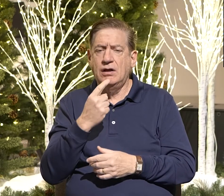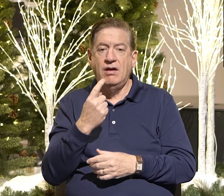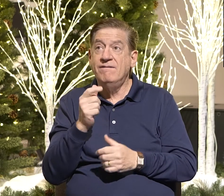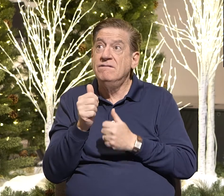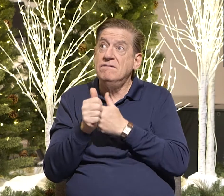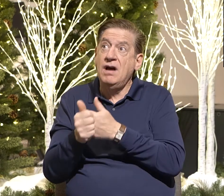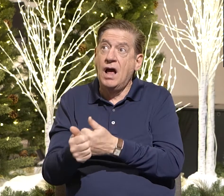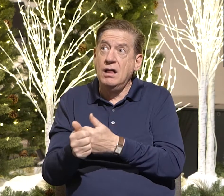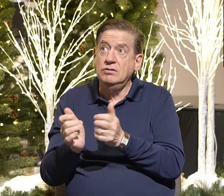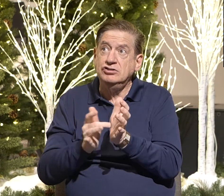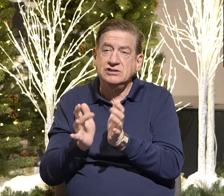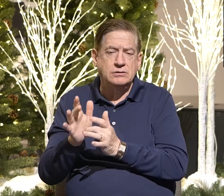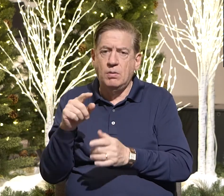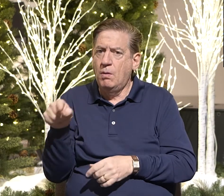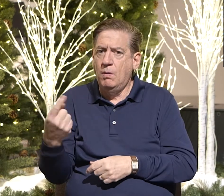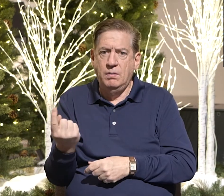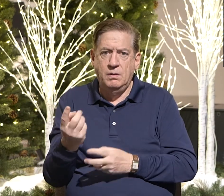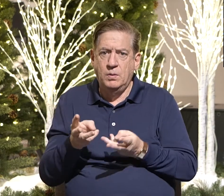Today is the day.